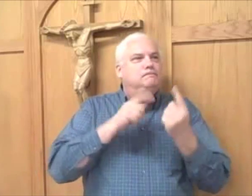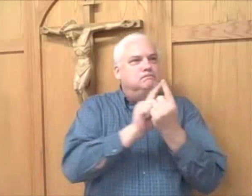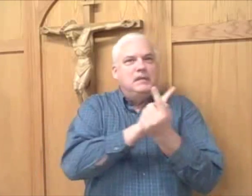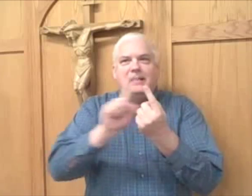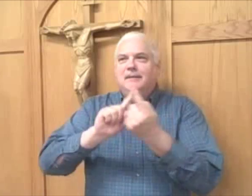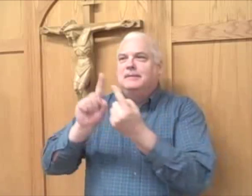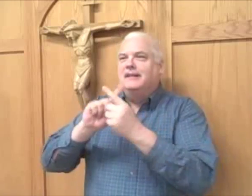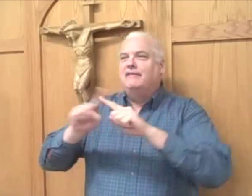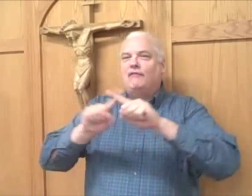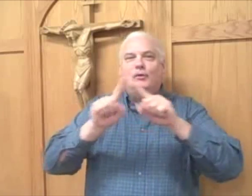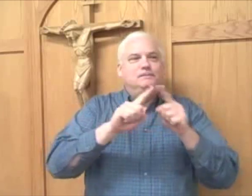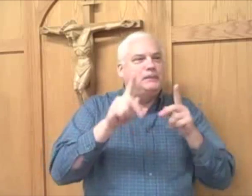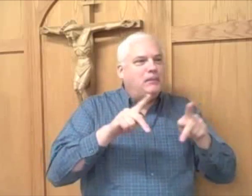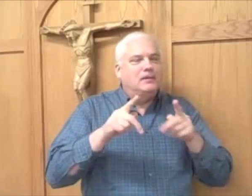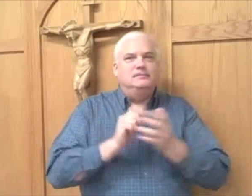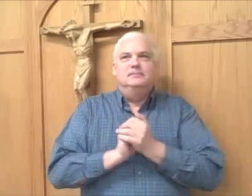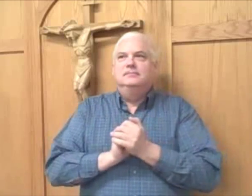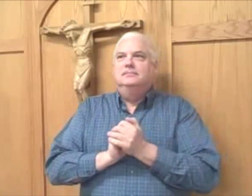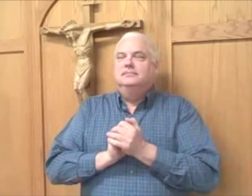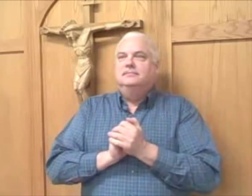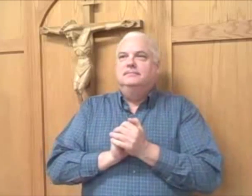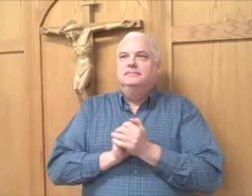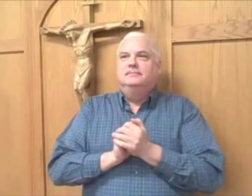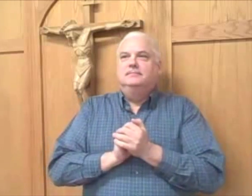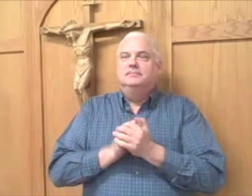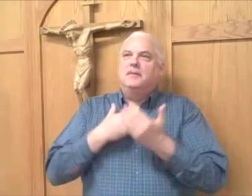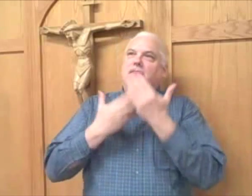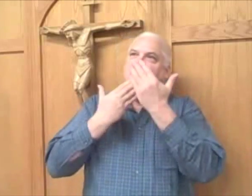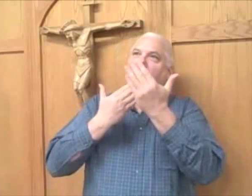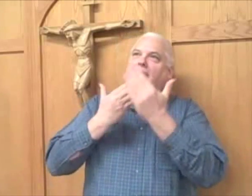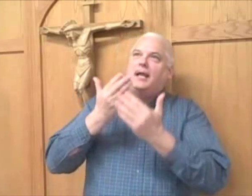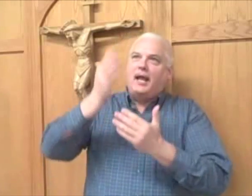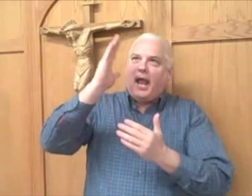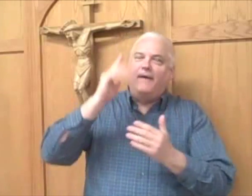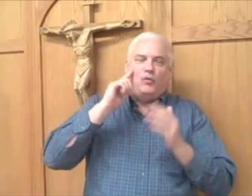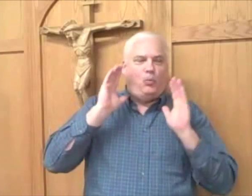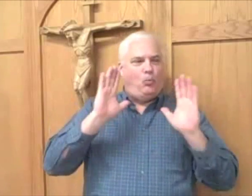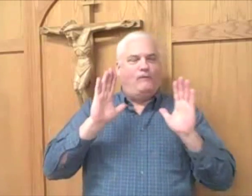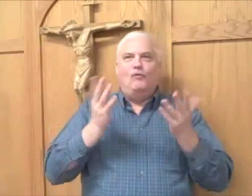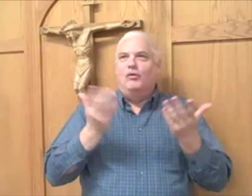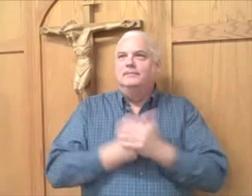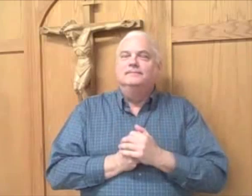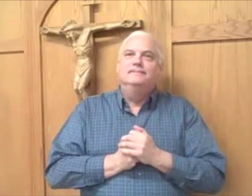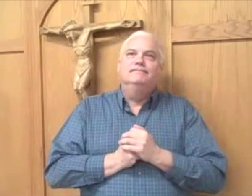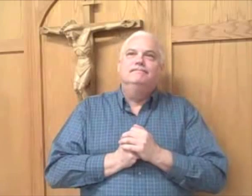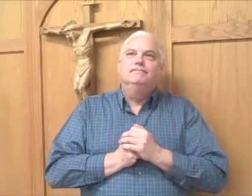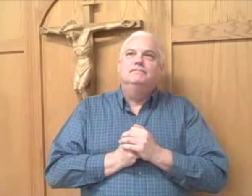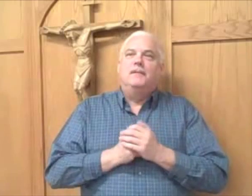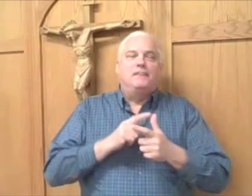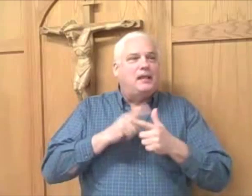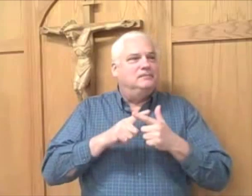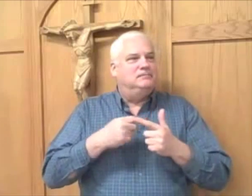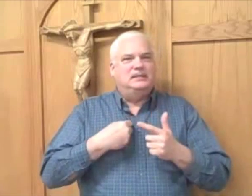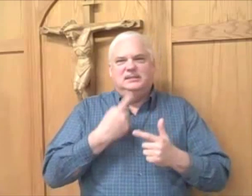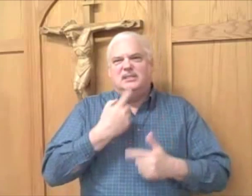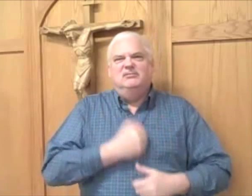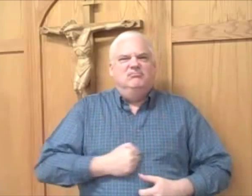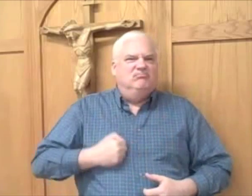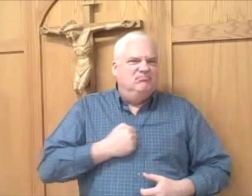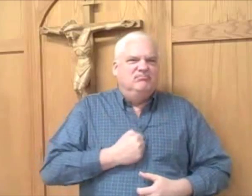co-workers, for everyone that I meet during the day. I thank God for everything that is wonderful. Then I